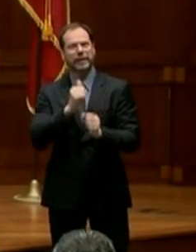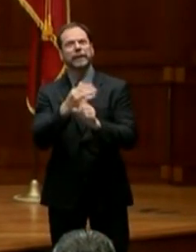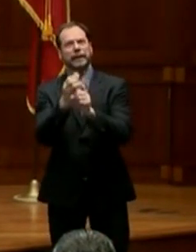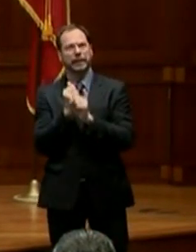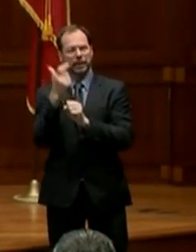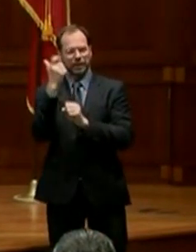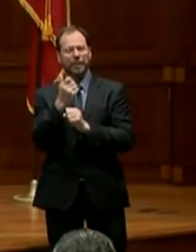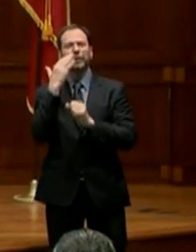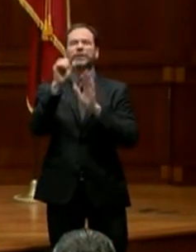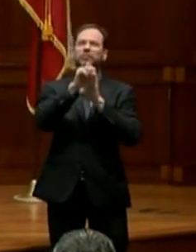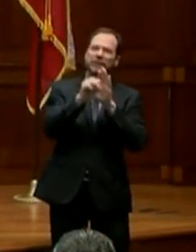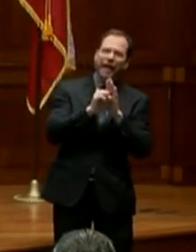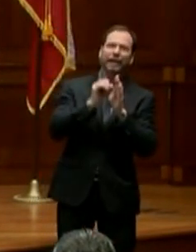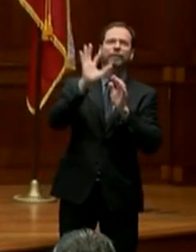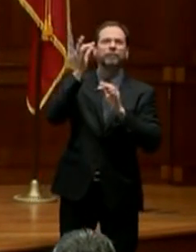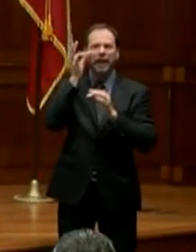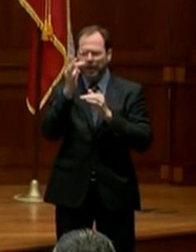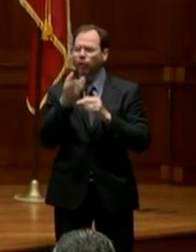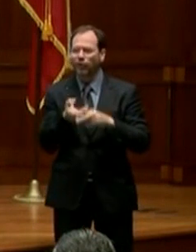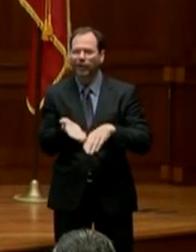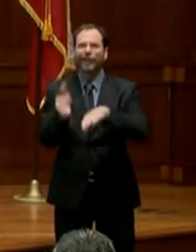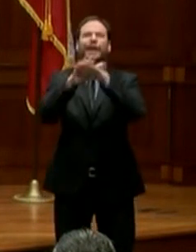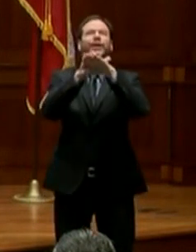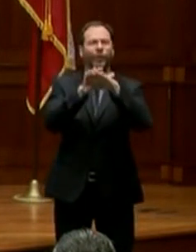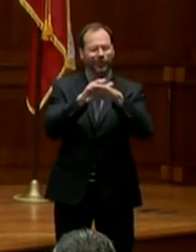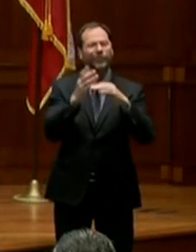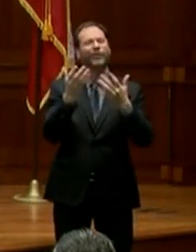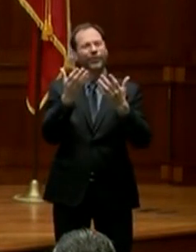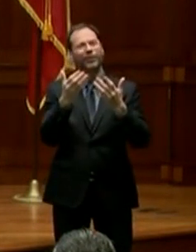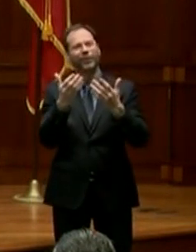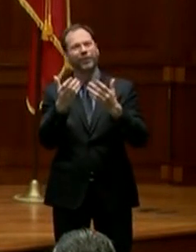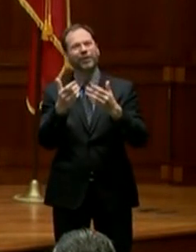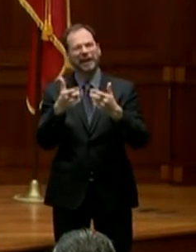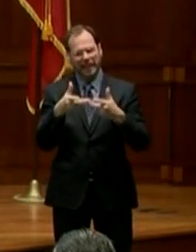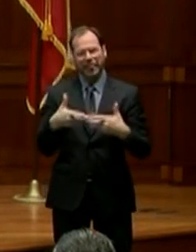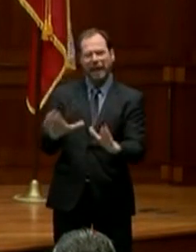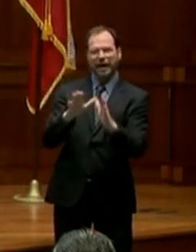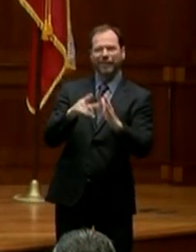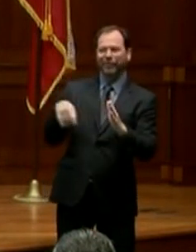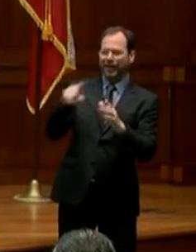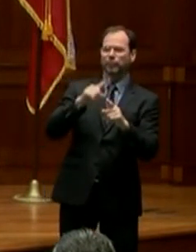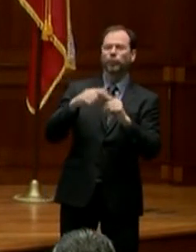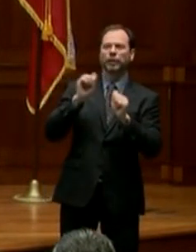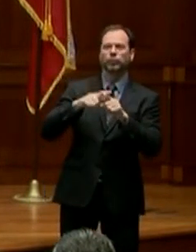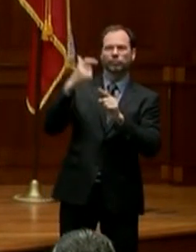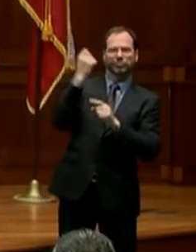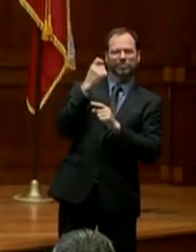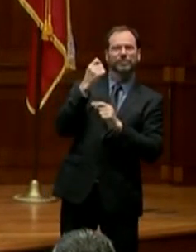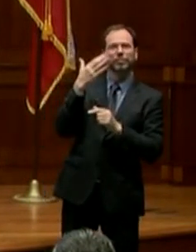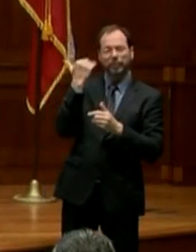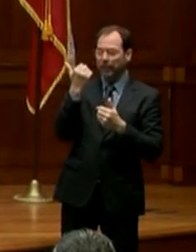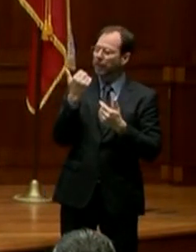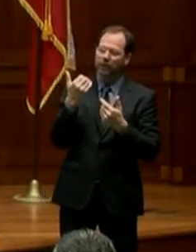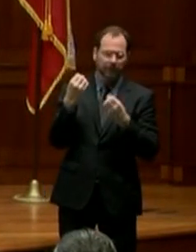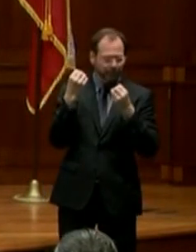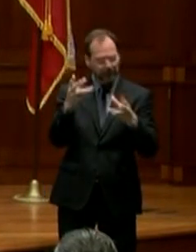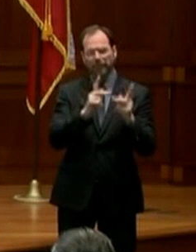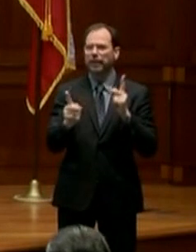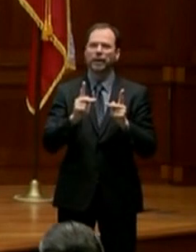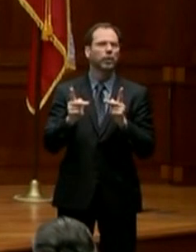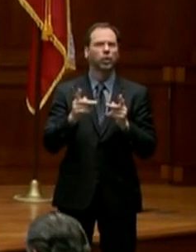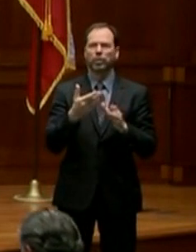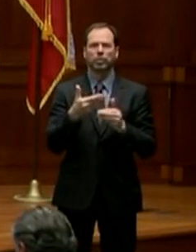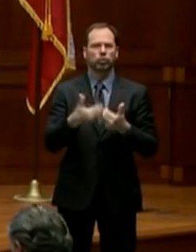expanded programs to help ease the fallout because of the record job losses.